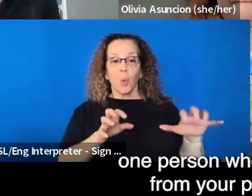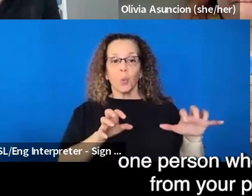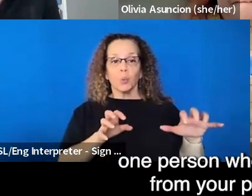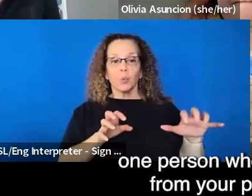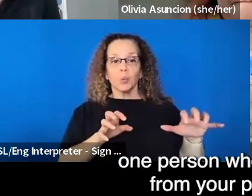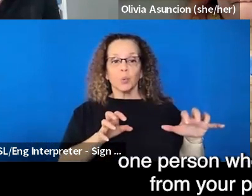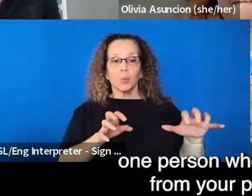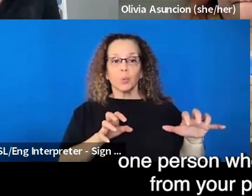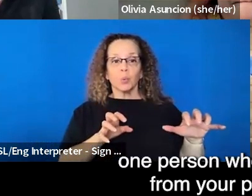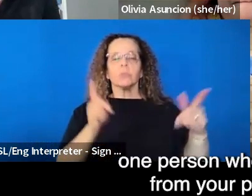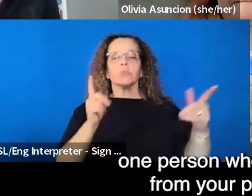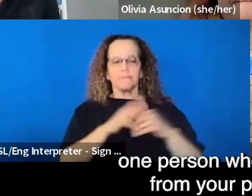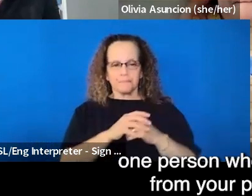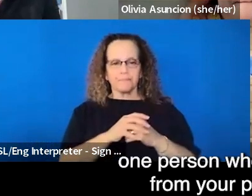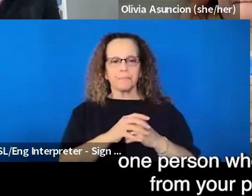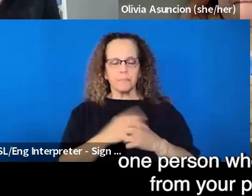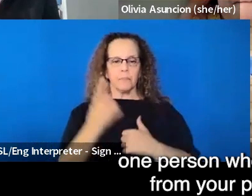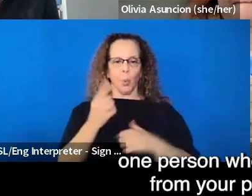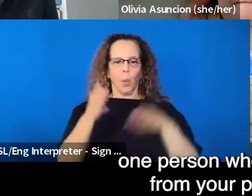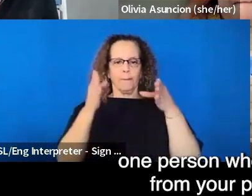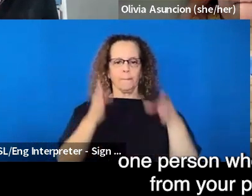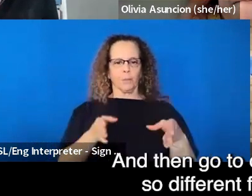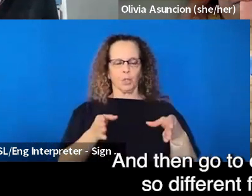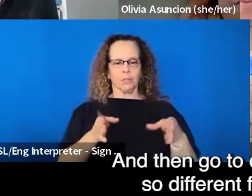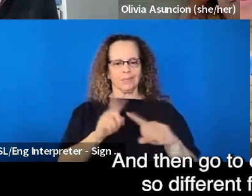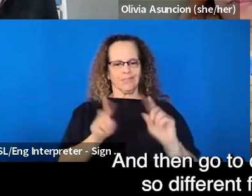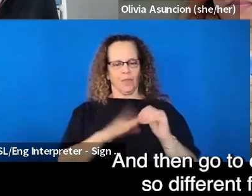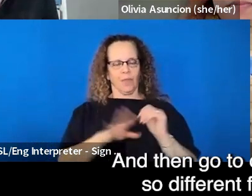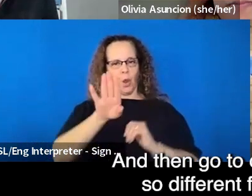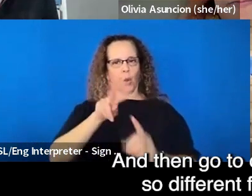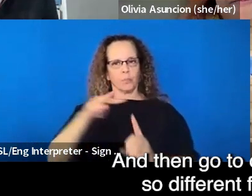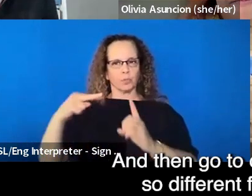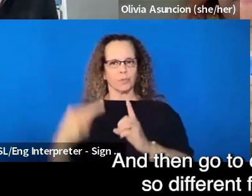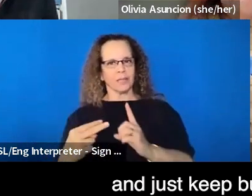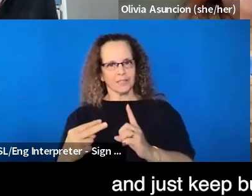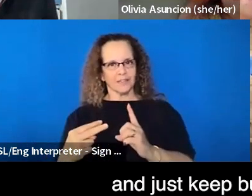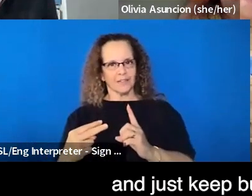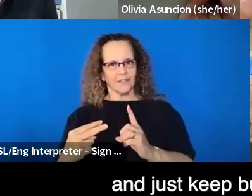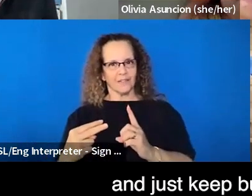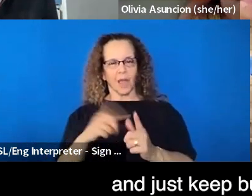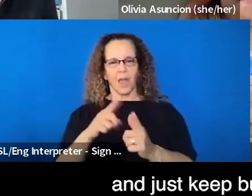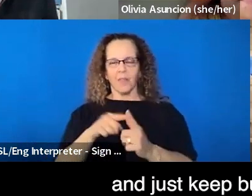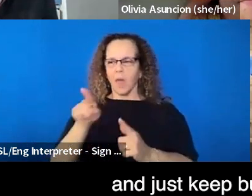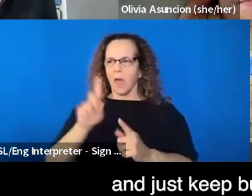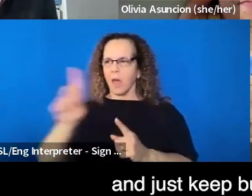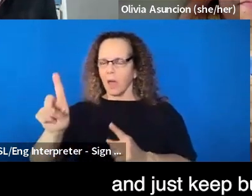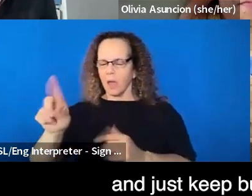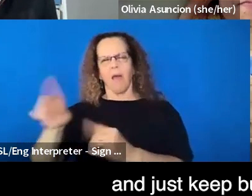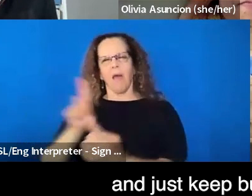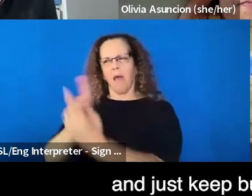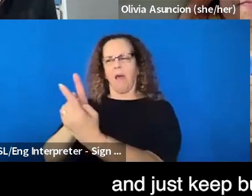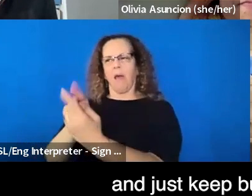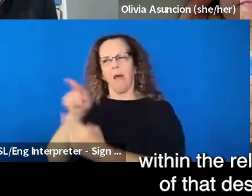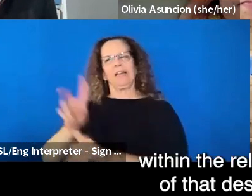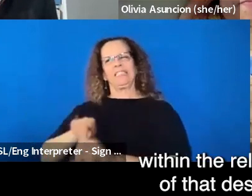one person who's so different from your perspective and then go to one more that's so different from the two and just keep building in